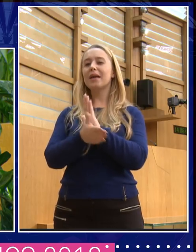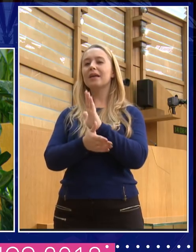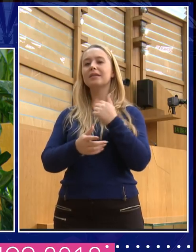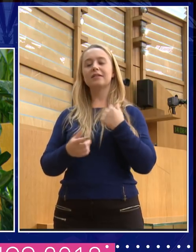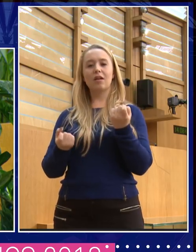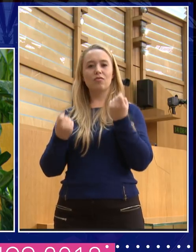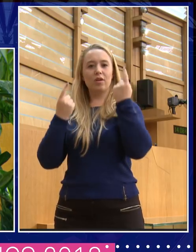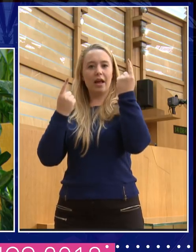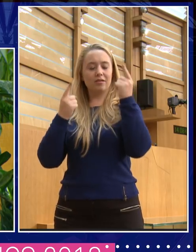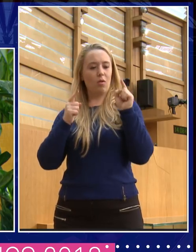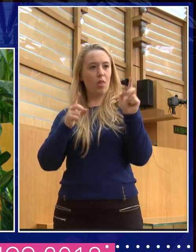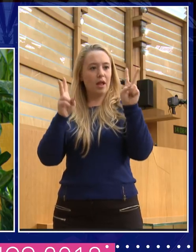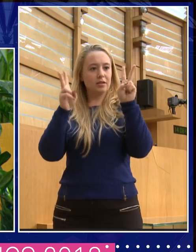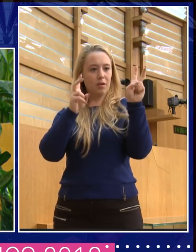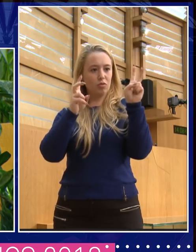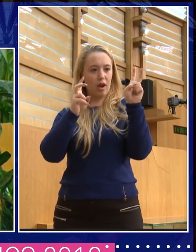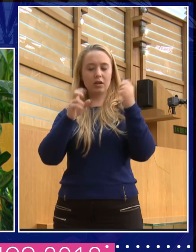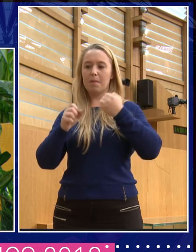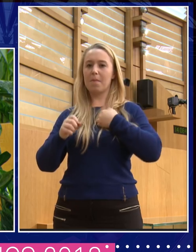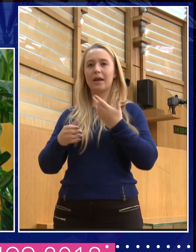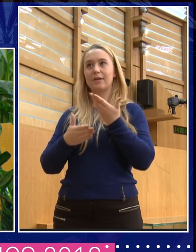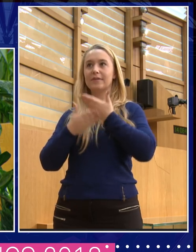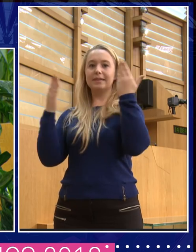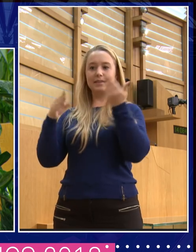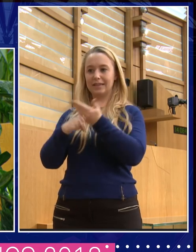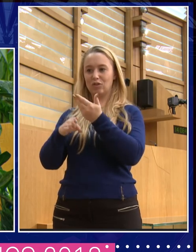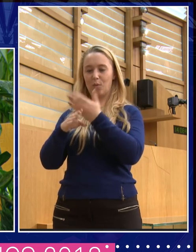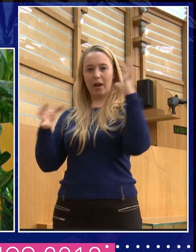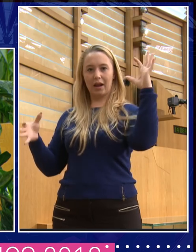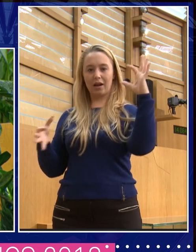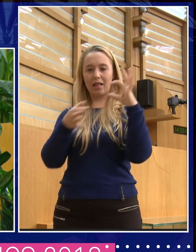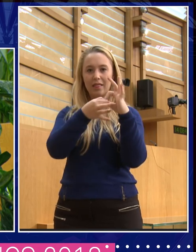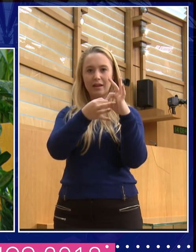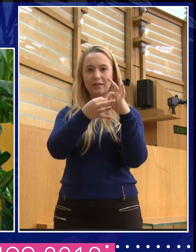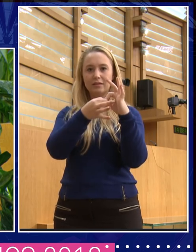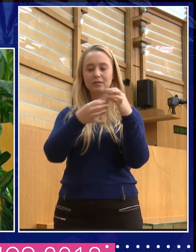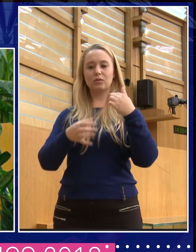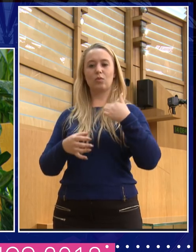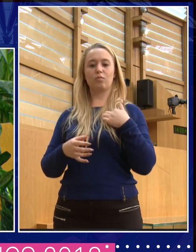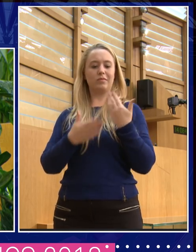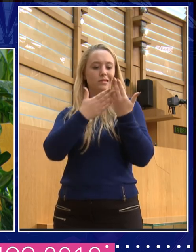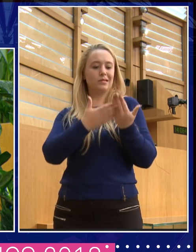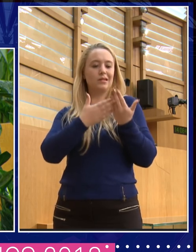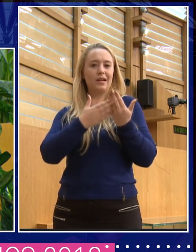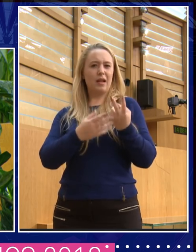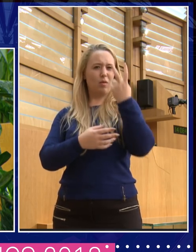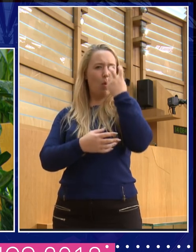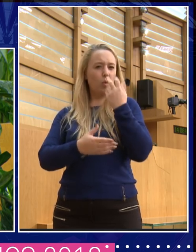me to link what I did in the day job, really, study of the ancient world and often the study of gender